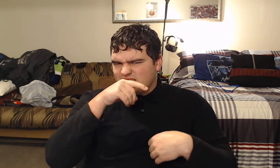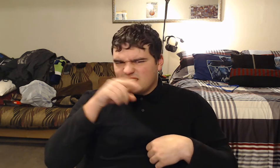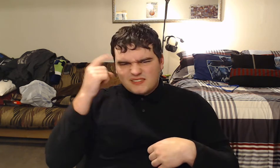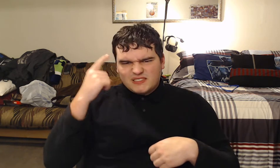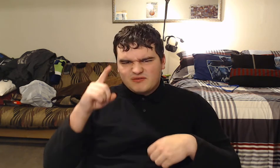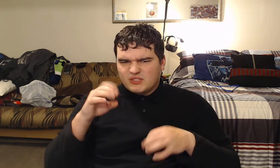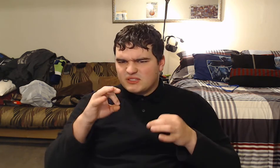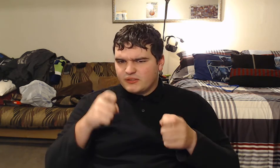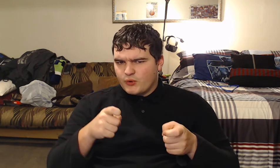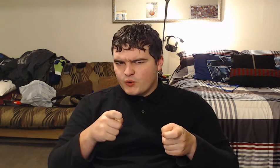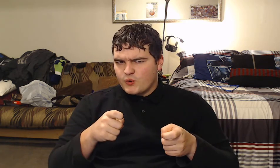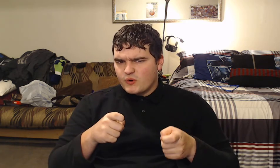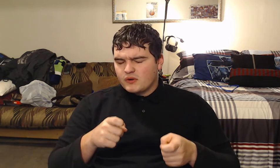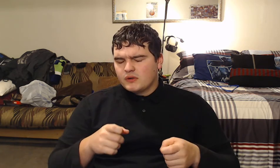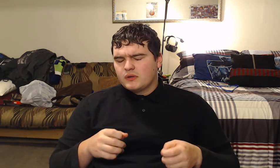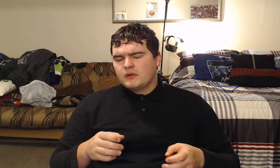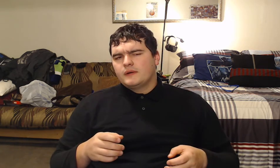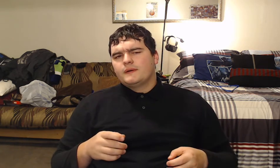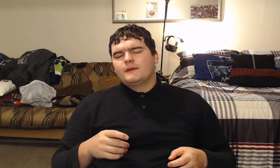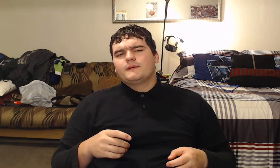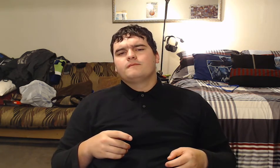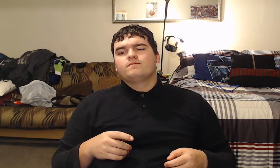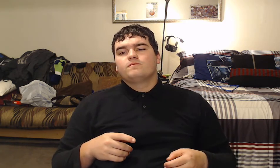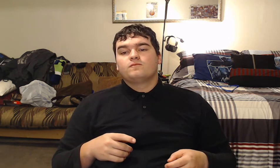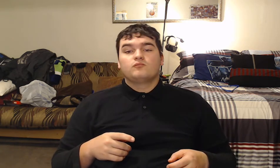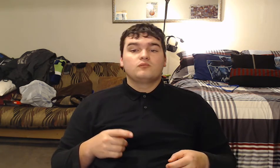One man was Dr. Abrams.